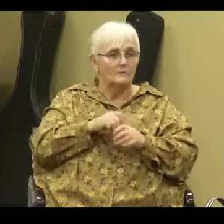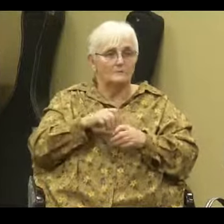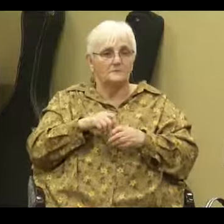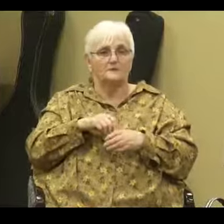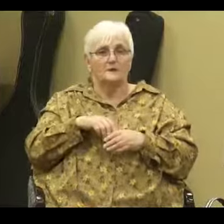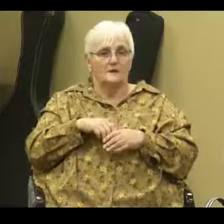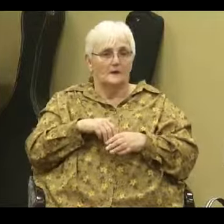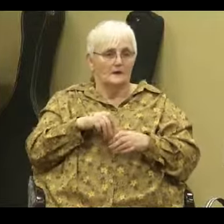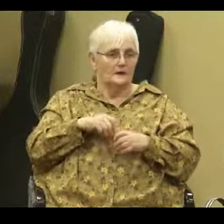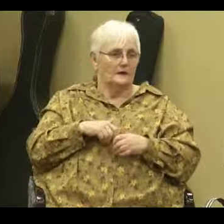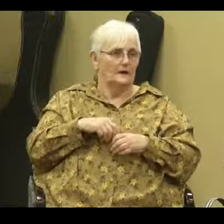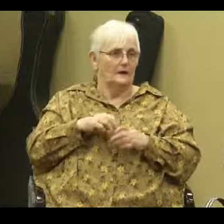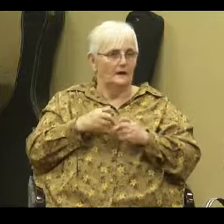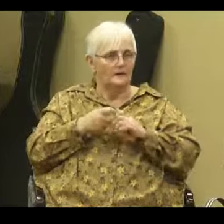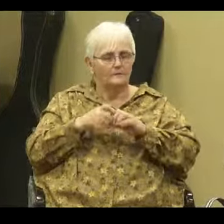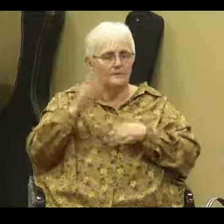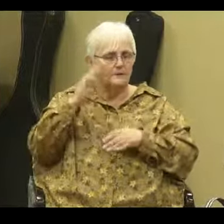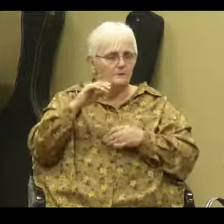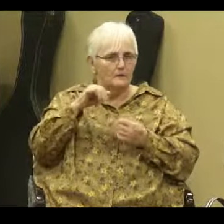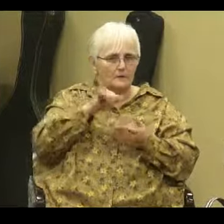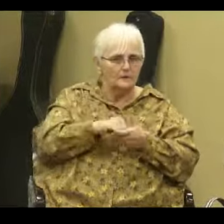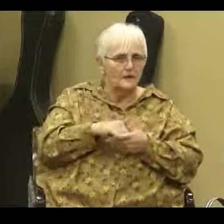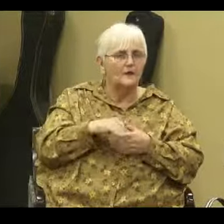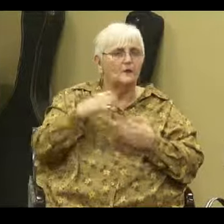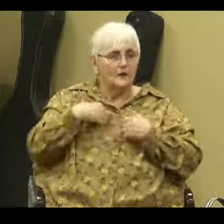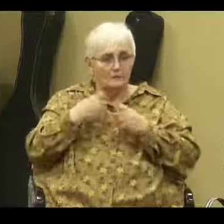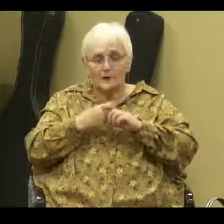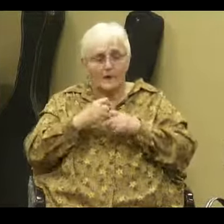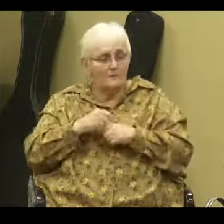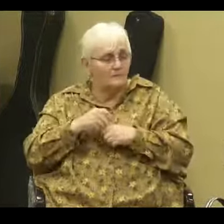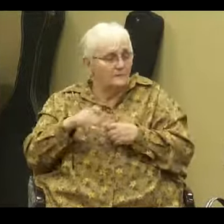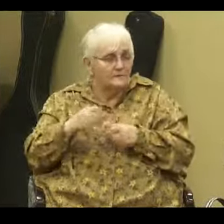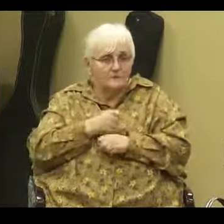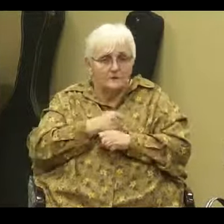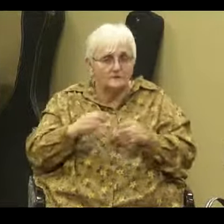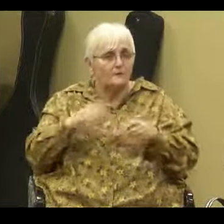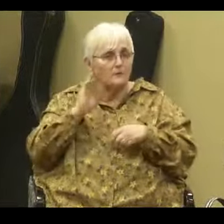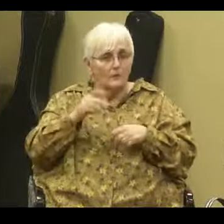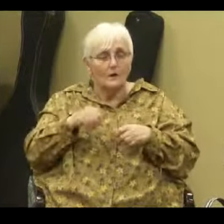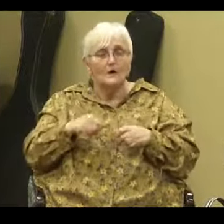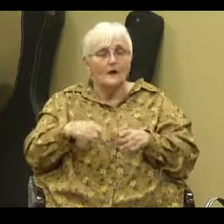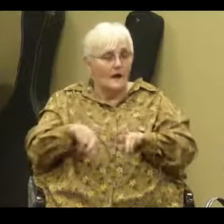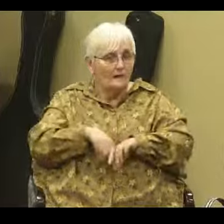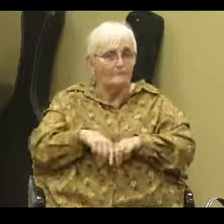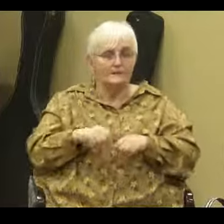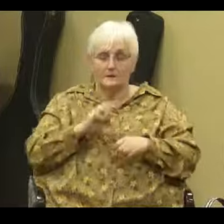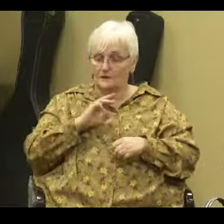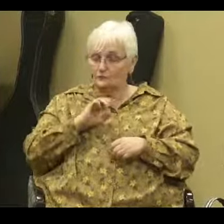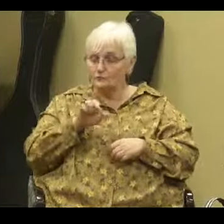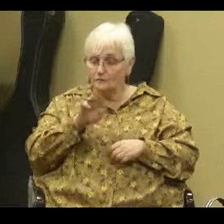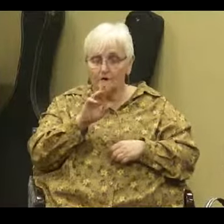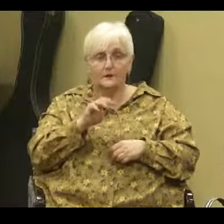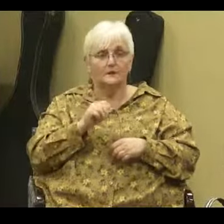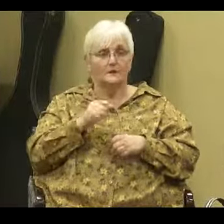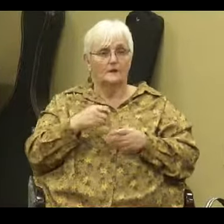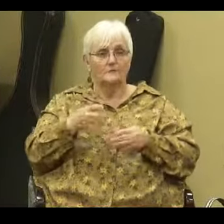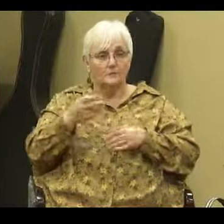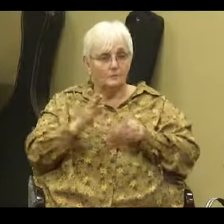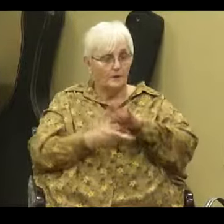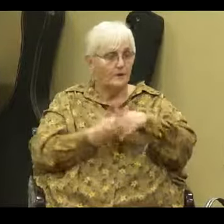Okay, we know that. Preach about that all the time. You know what? That's reality. That's life. If you become a born-again Christian and